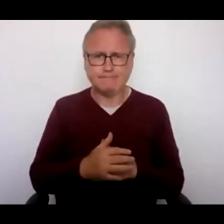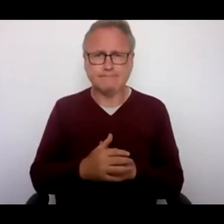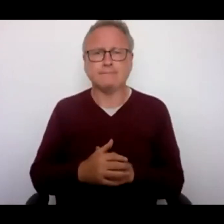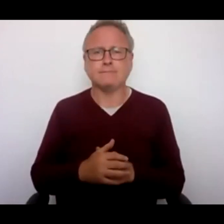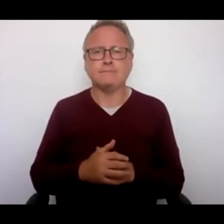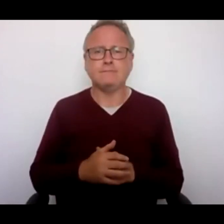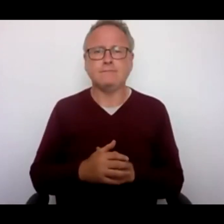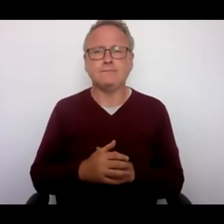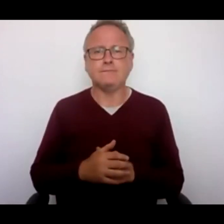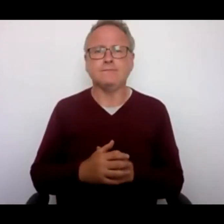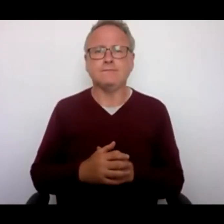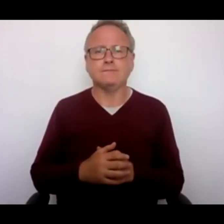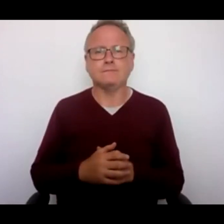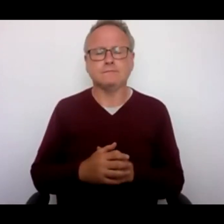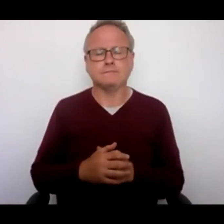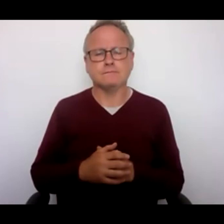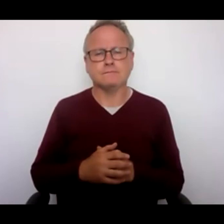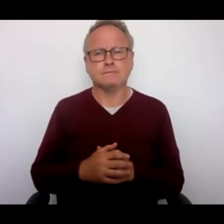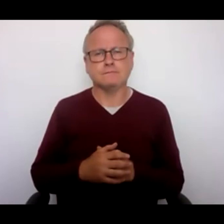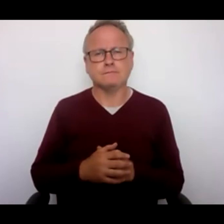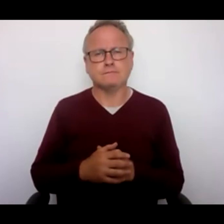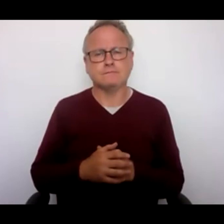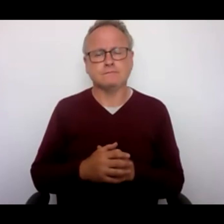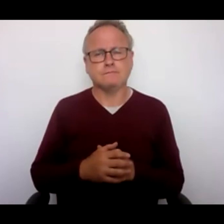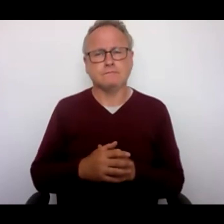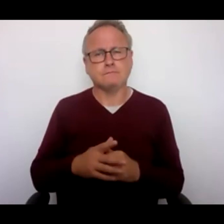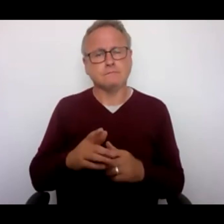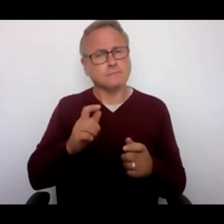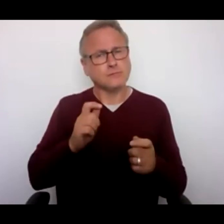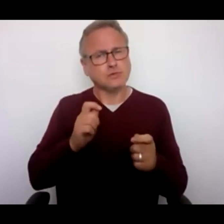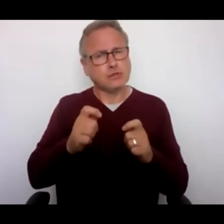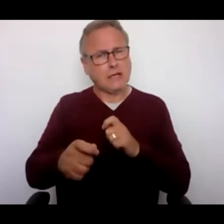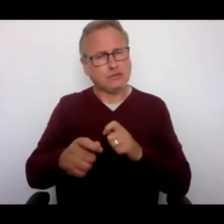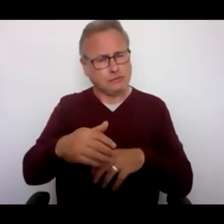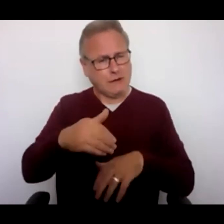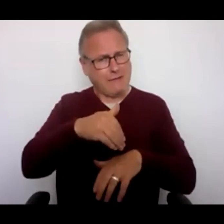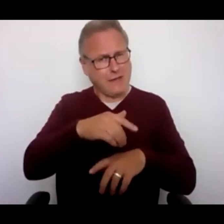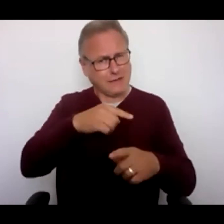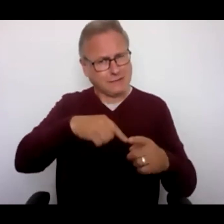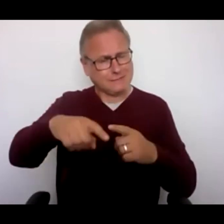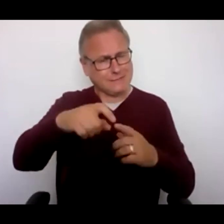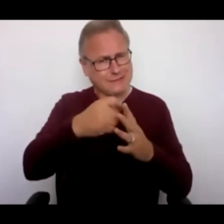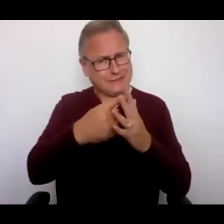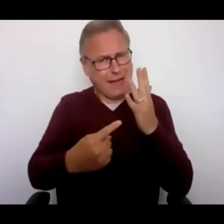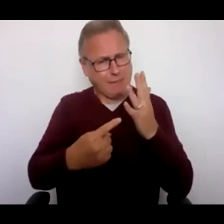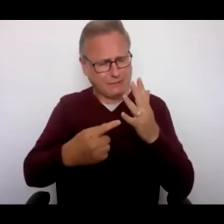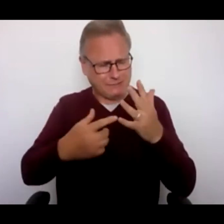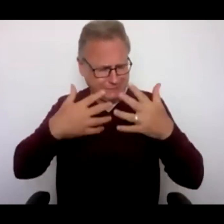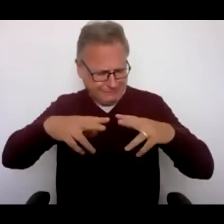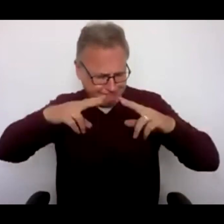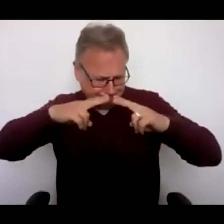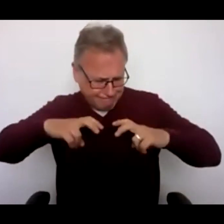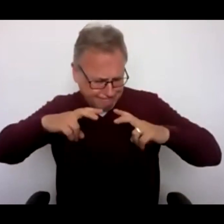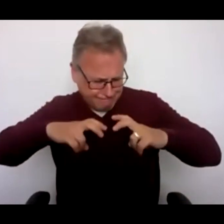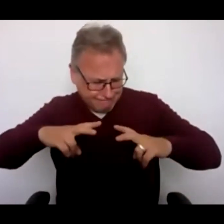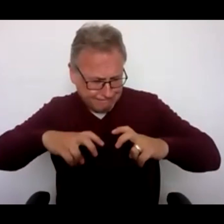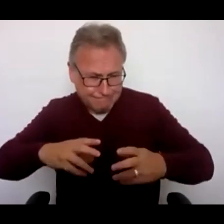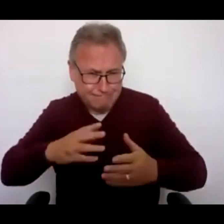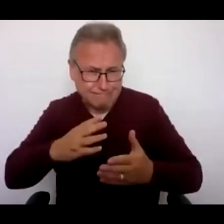How the changes would affect disabled people? We looked at how the changes would affect disabled